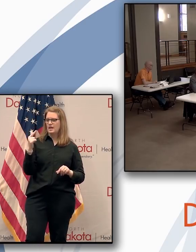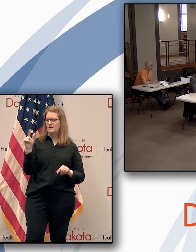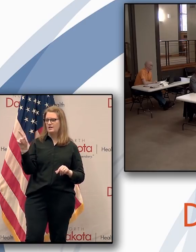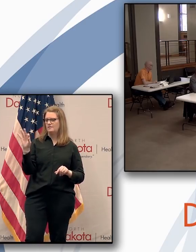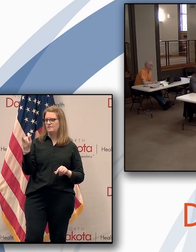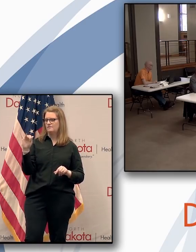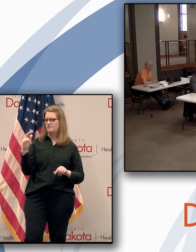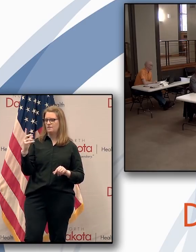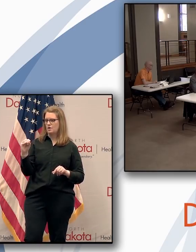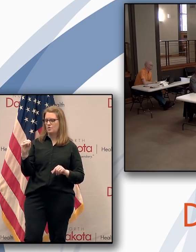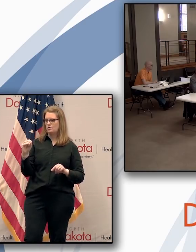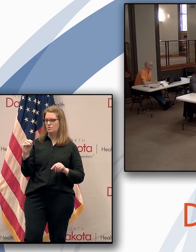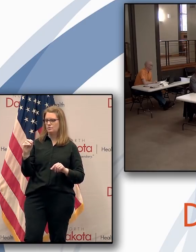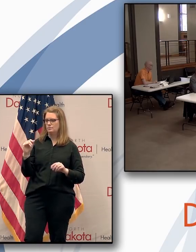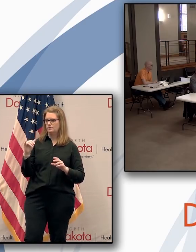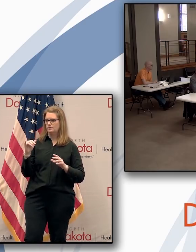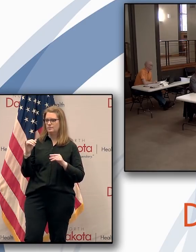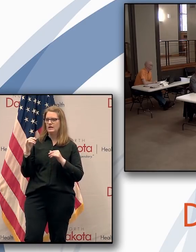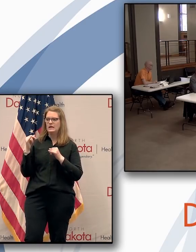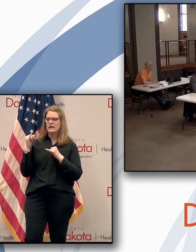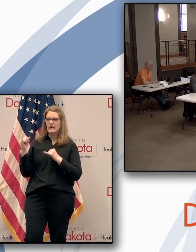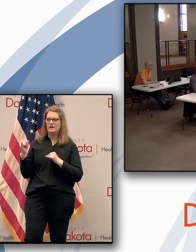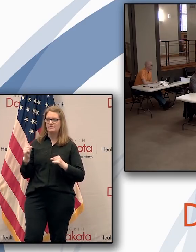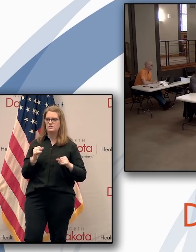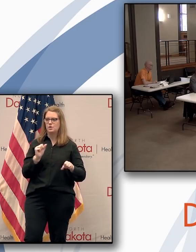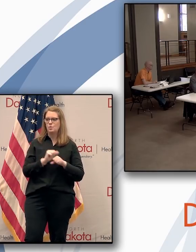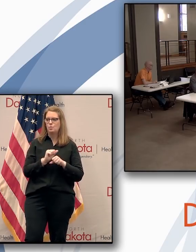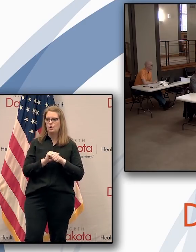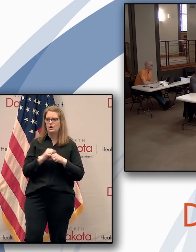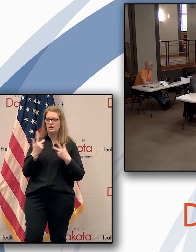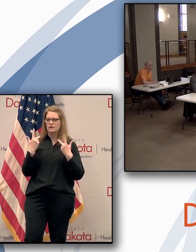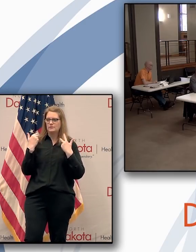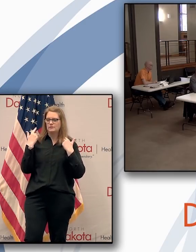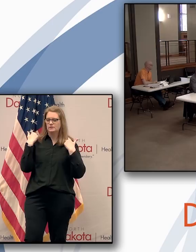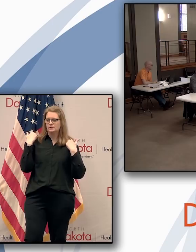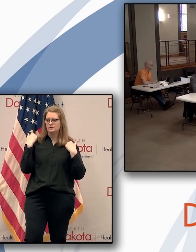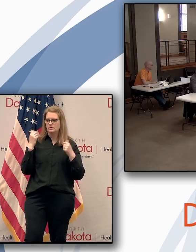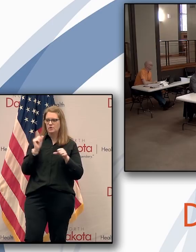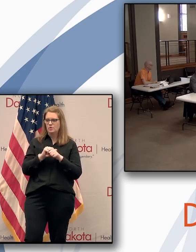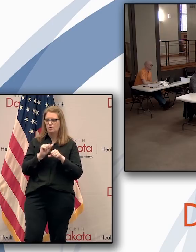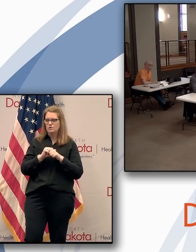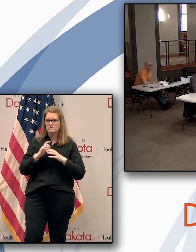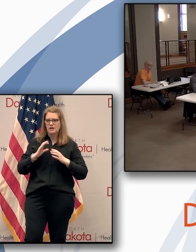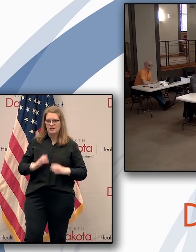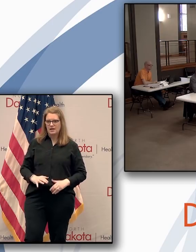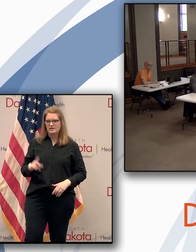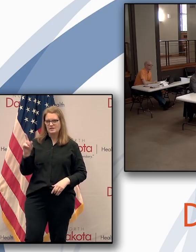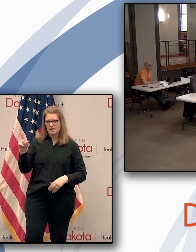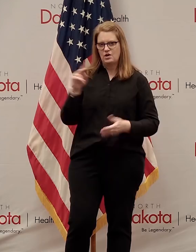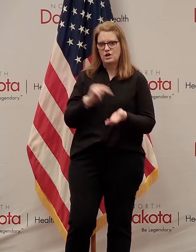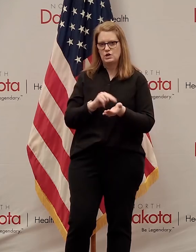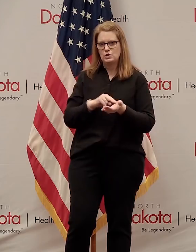Will individuals that work in barbershops or hair salons be able to work on clients at nursing homes?